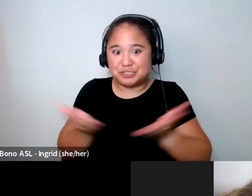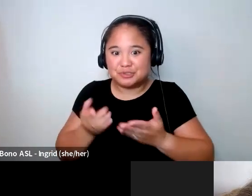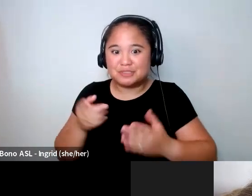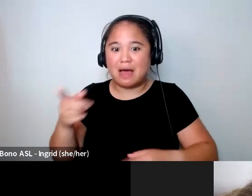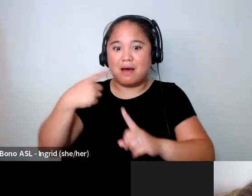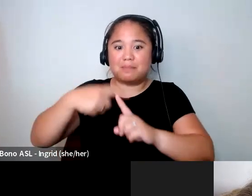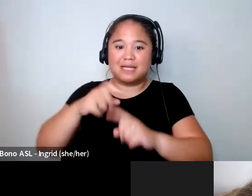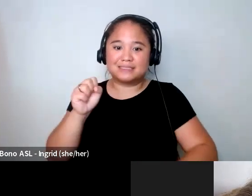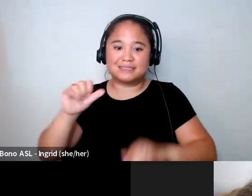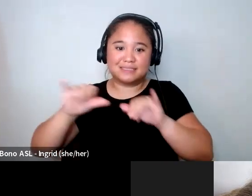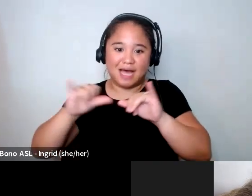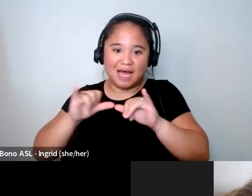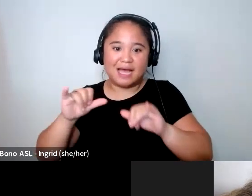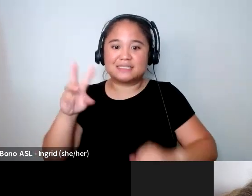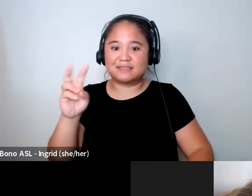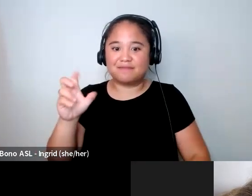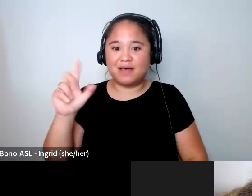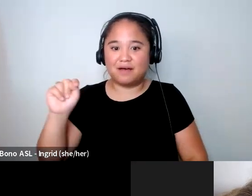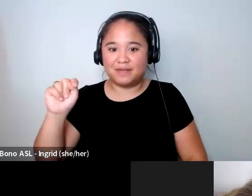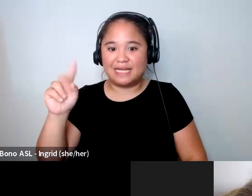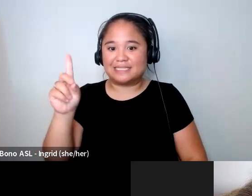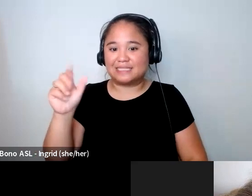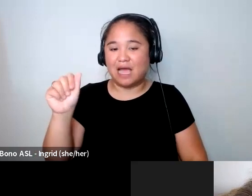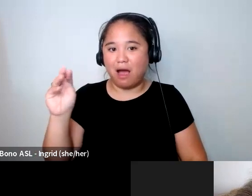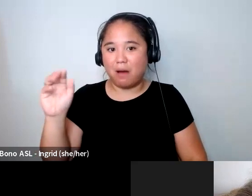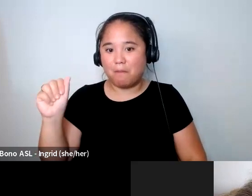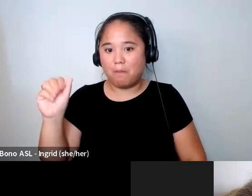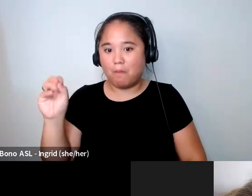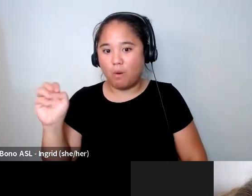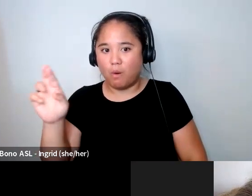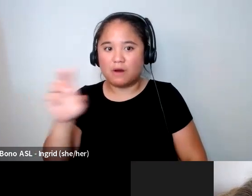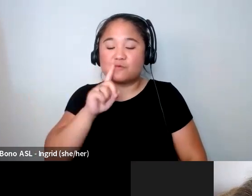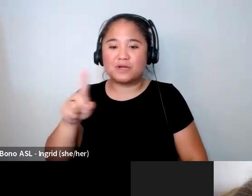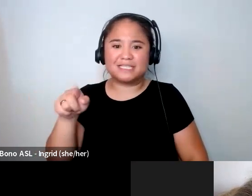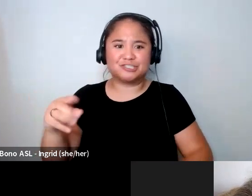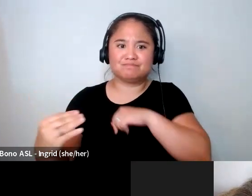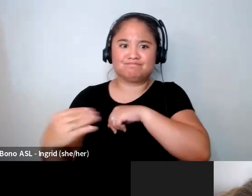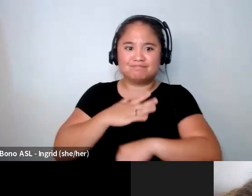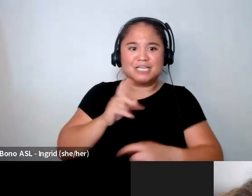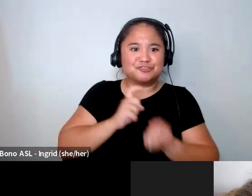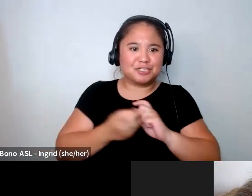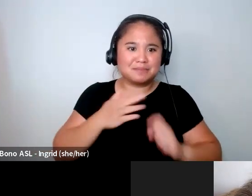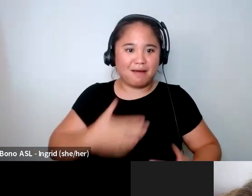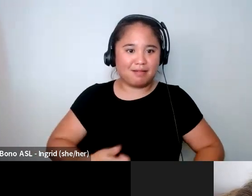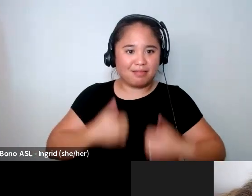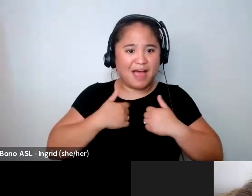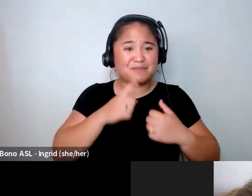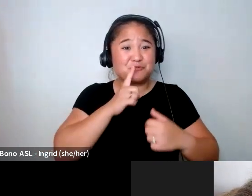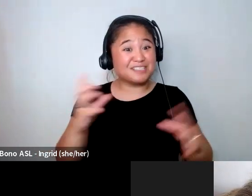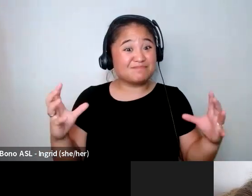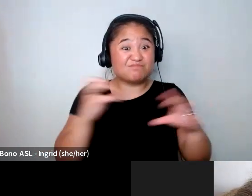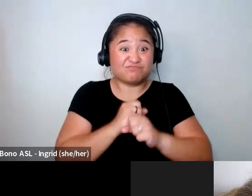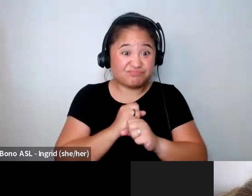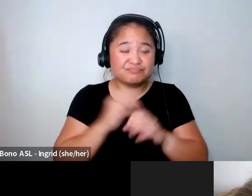icon Velvet D'Amour um Velvet has changed my life and to sum it up you know